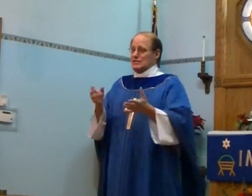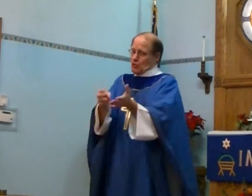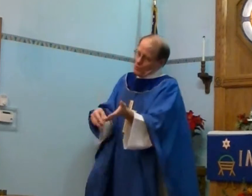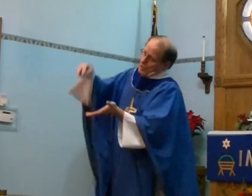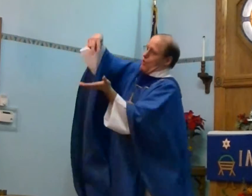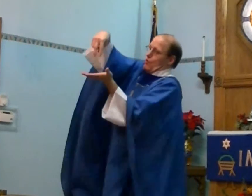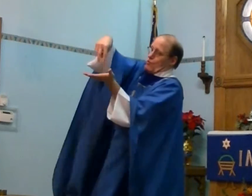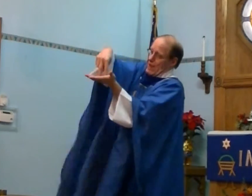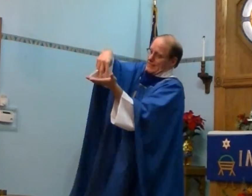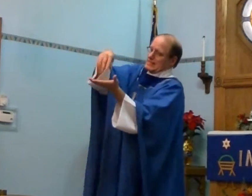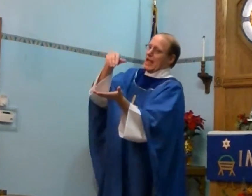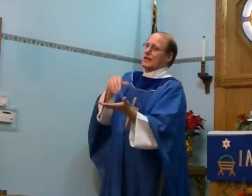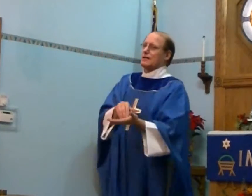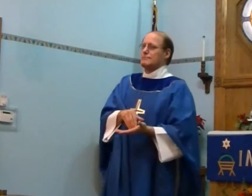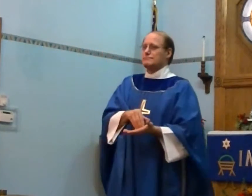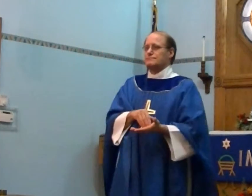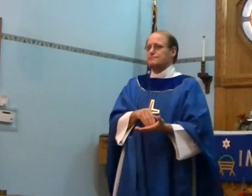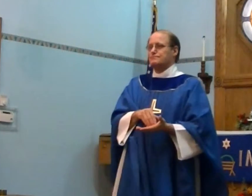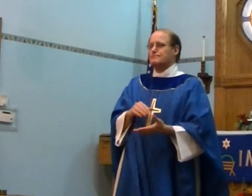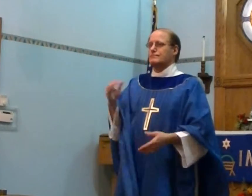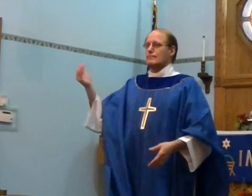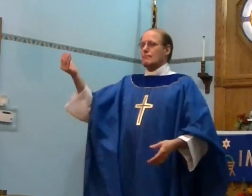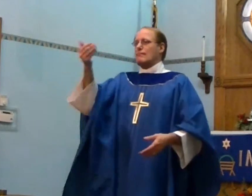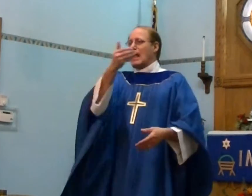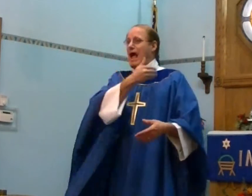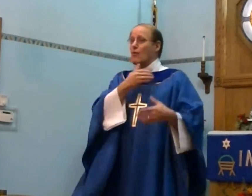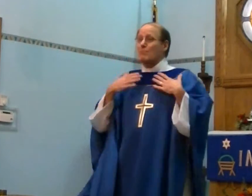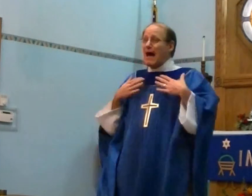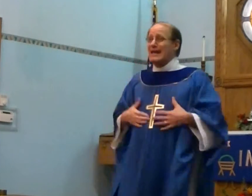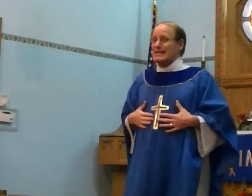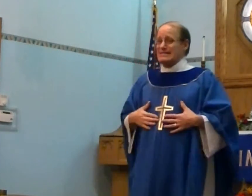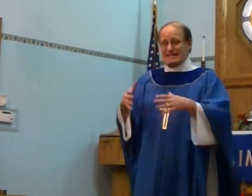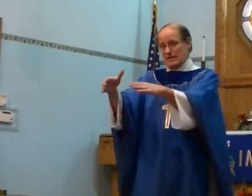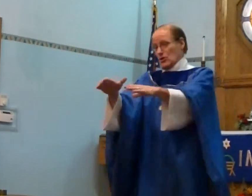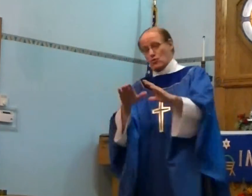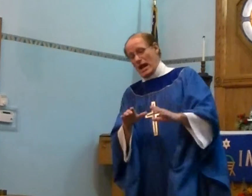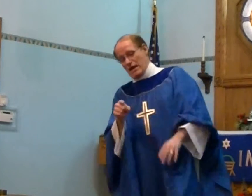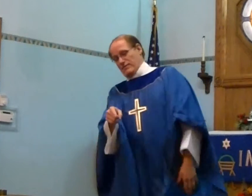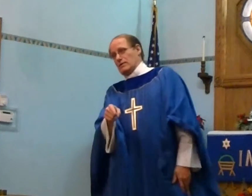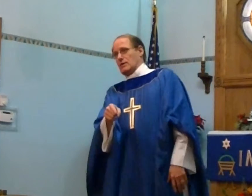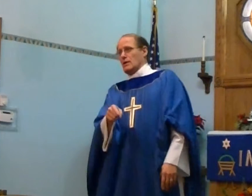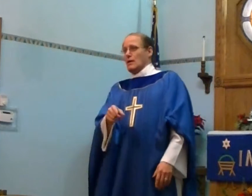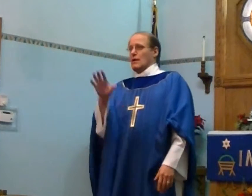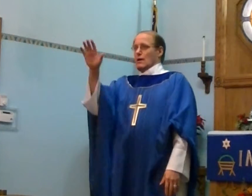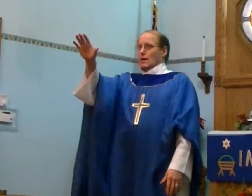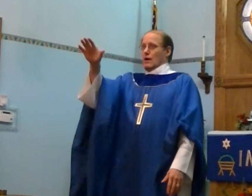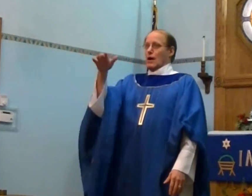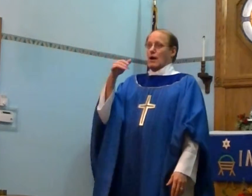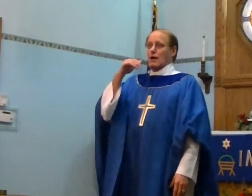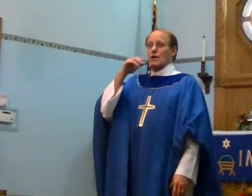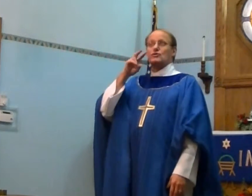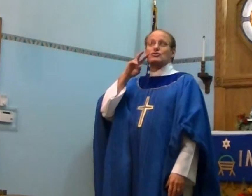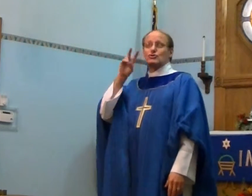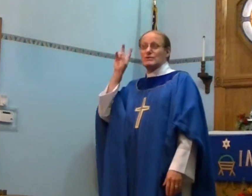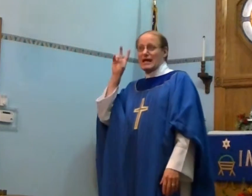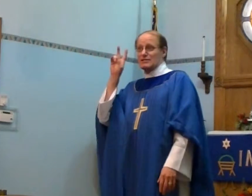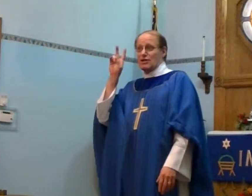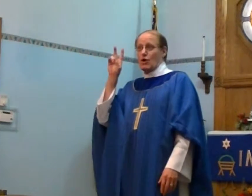will rise again our bodies in the grave two days ago